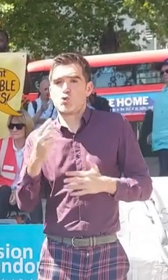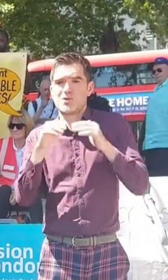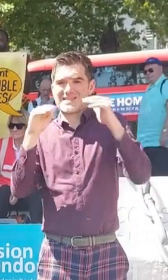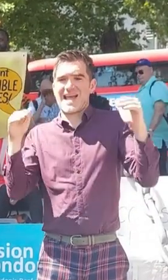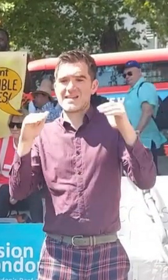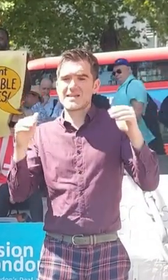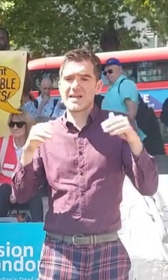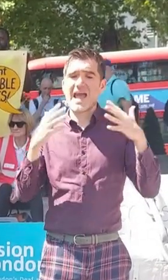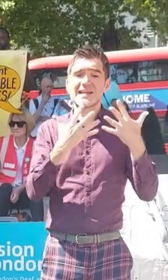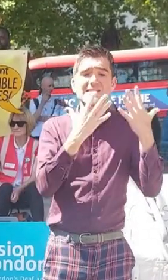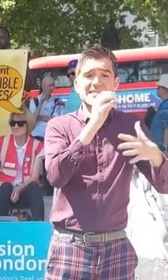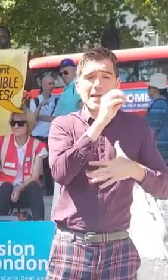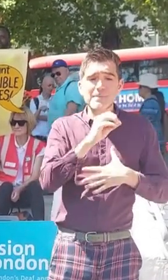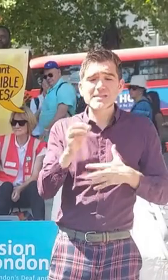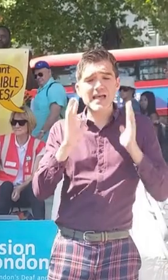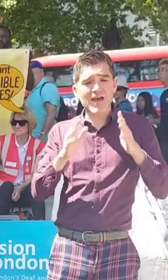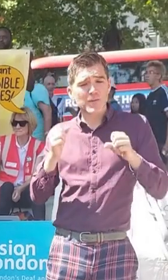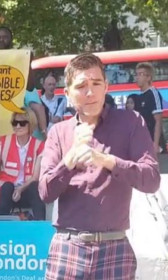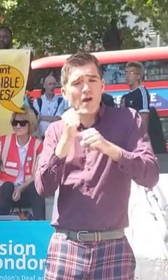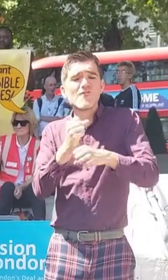built to the M43 standard.